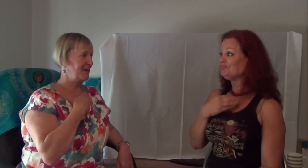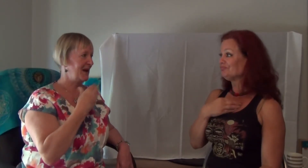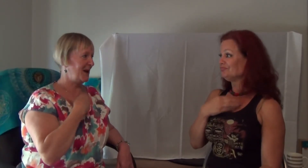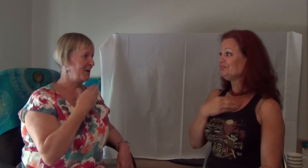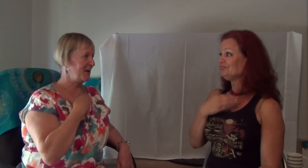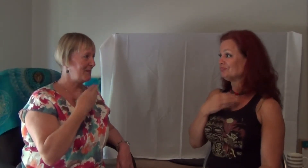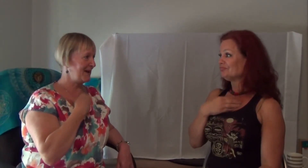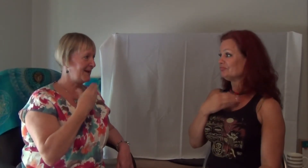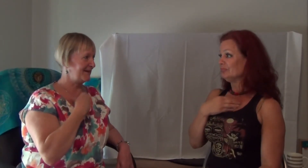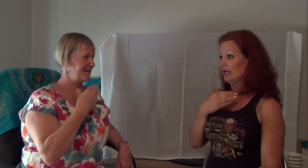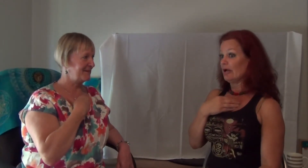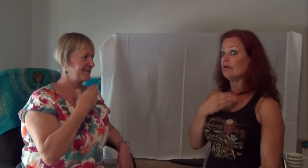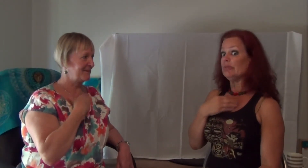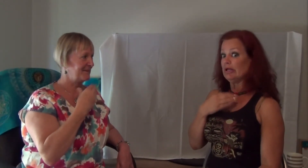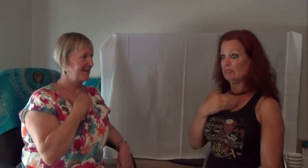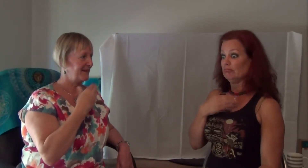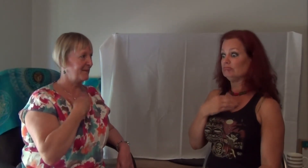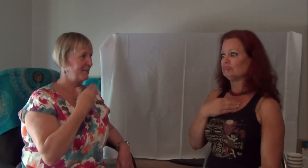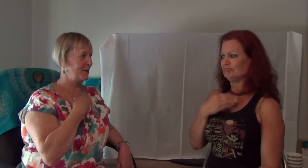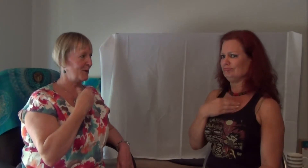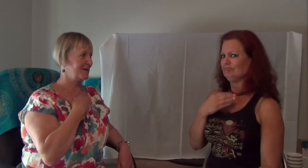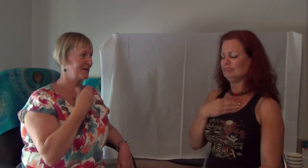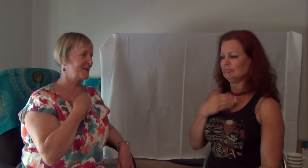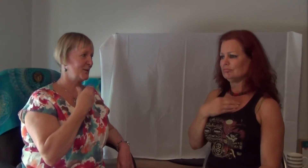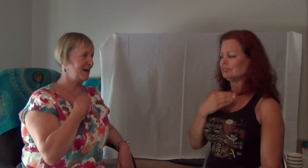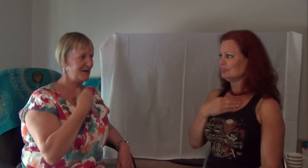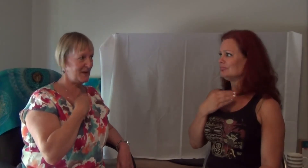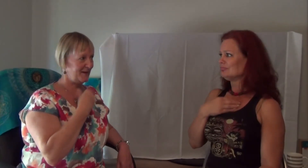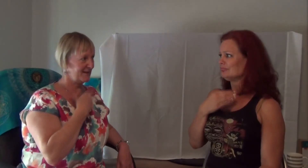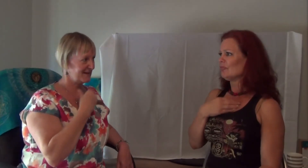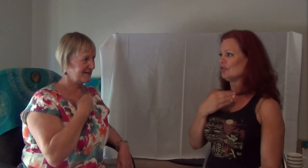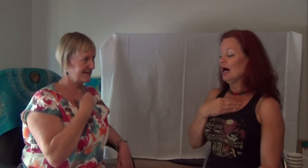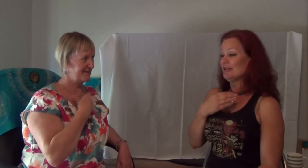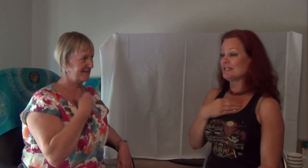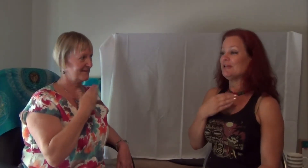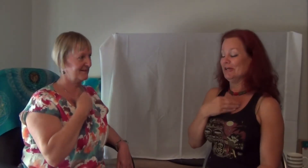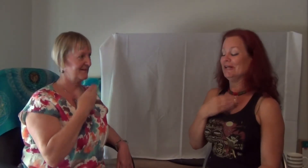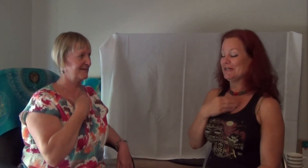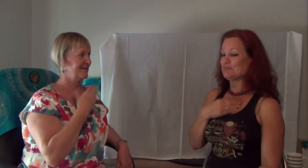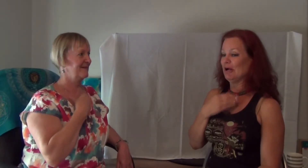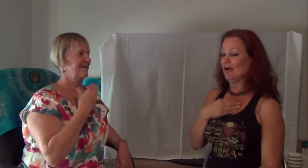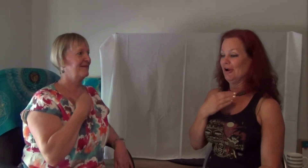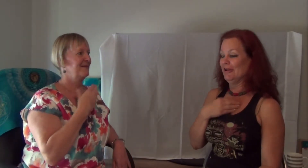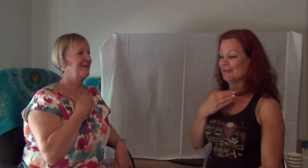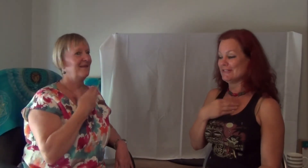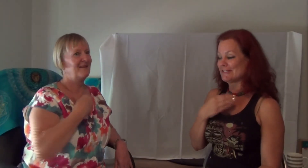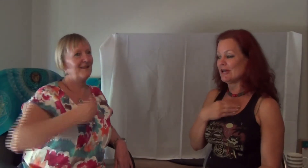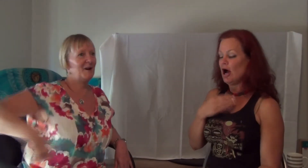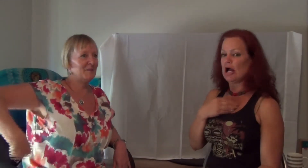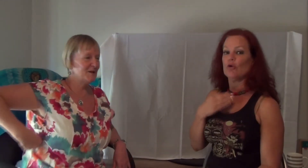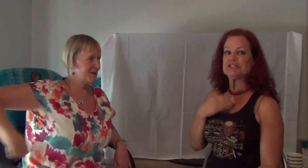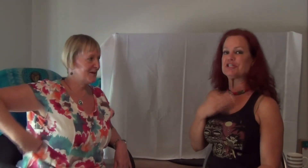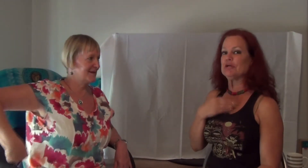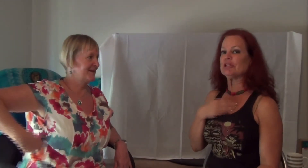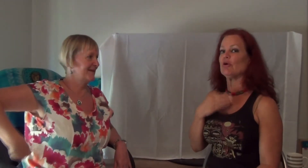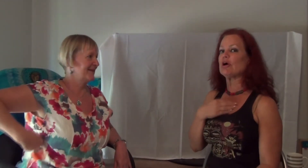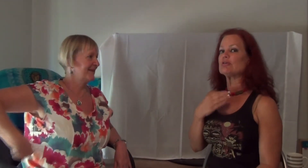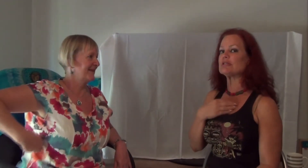Being angry at me. Being angry at me. For not suing his parents. For not suing his parents. I always ski with lawyers,